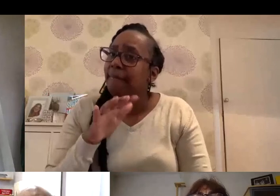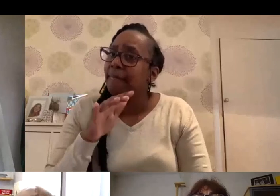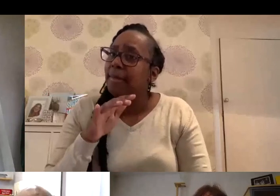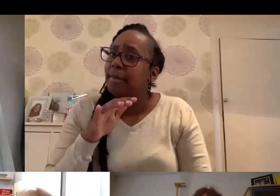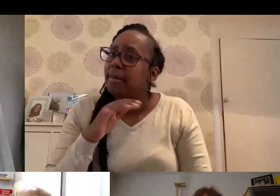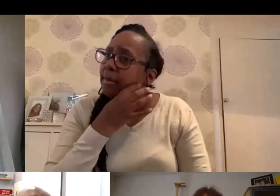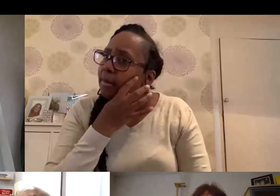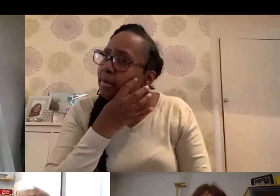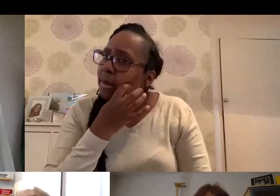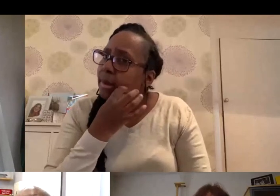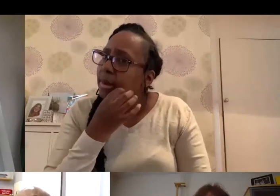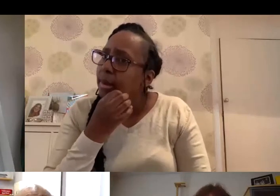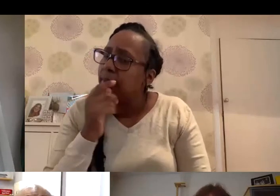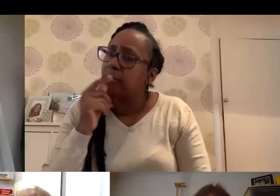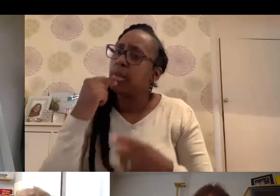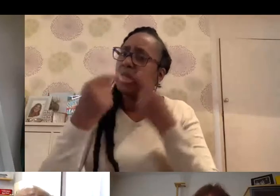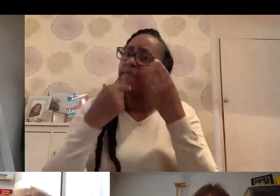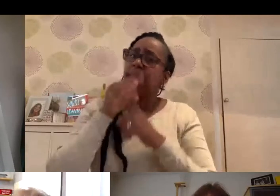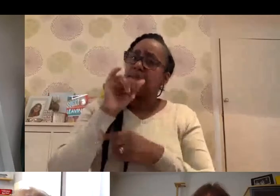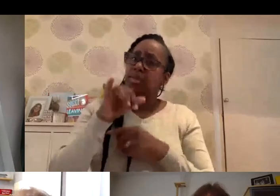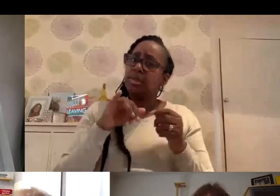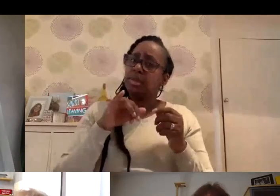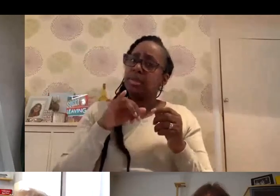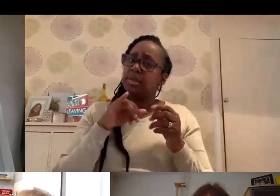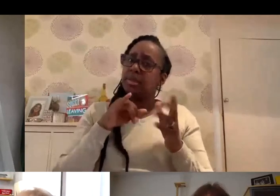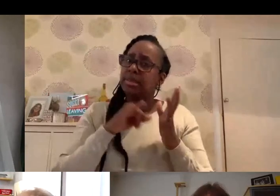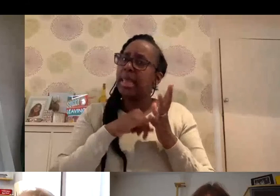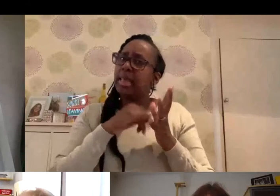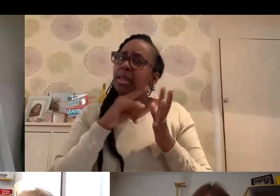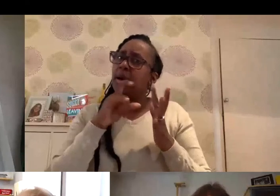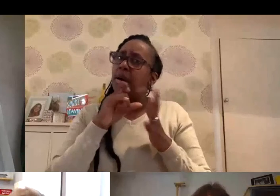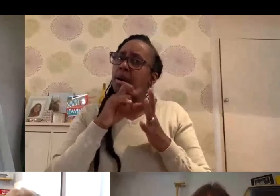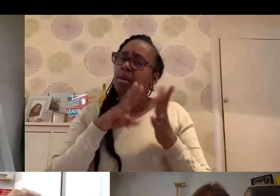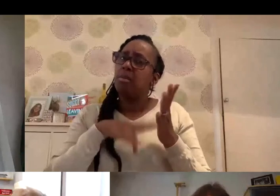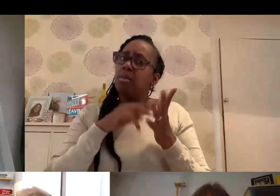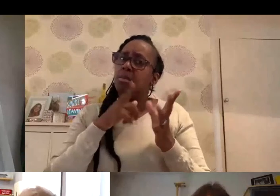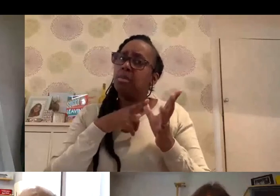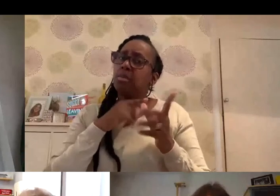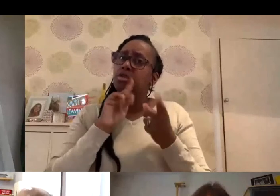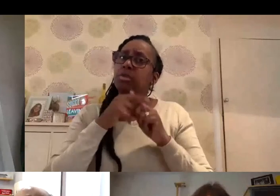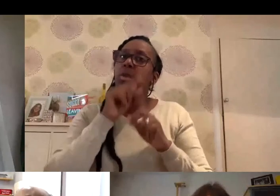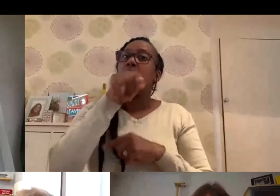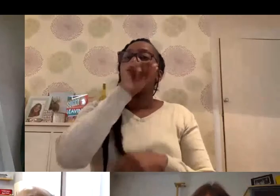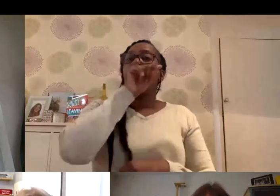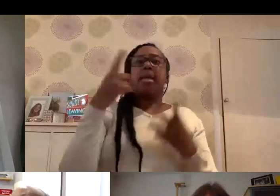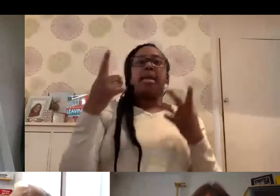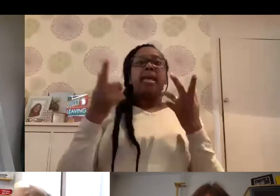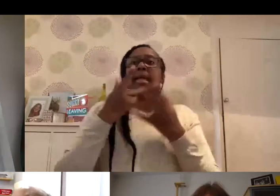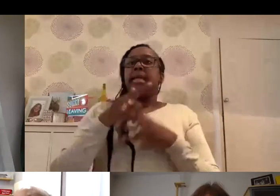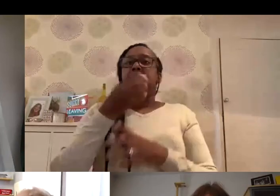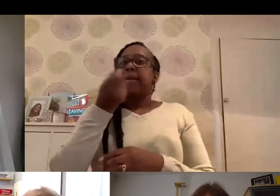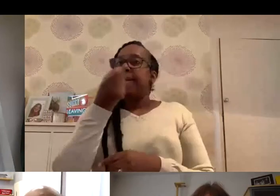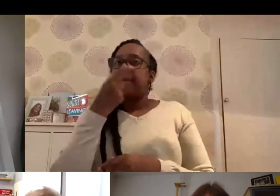SPS has got wonderful documents and I think Serena will hand them over to you. Yeah. So the manufacturer of any medicine